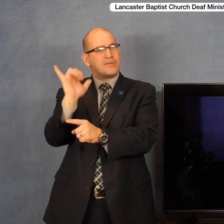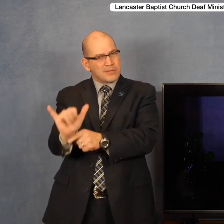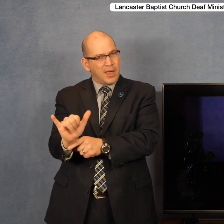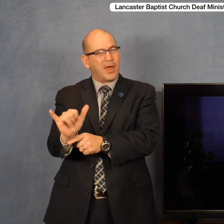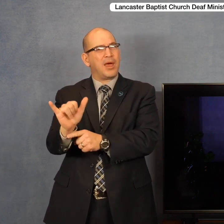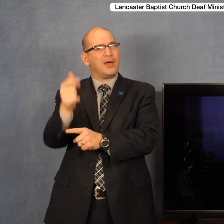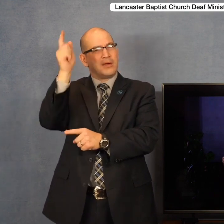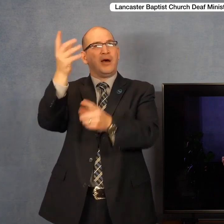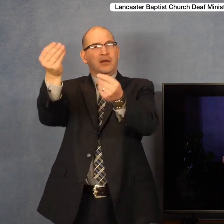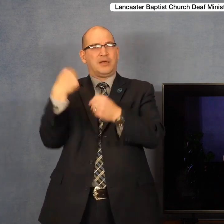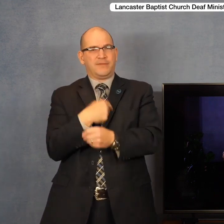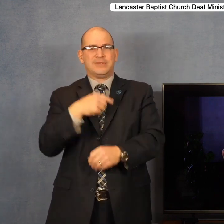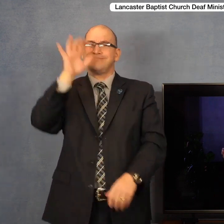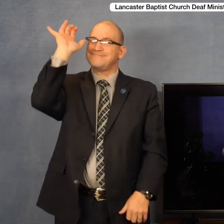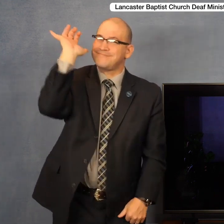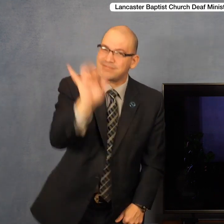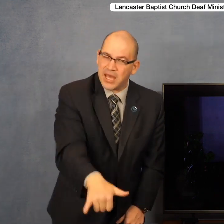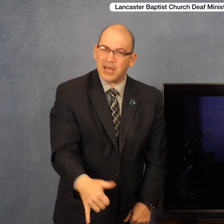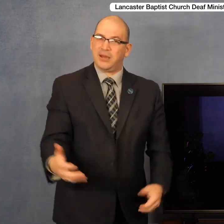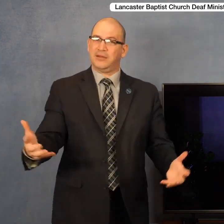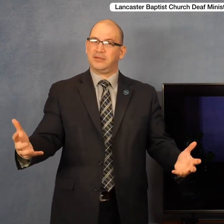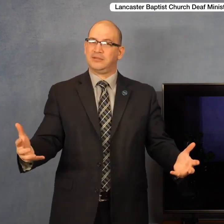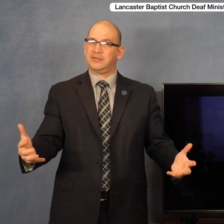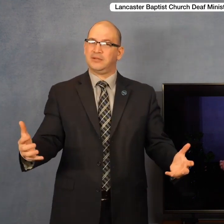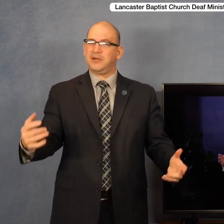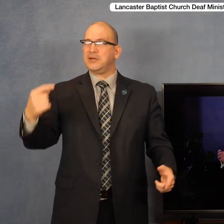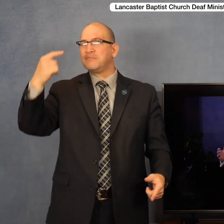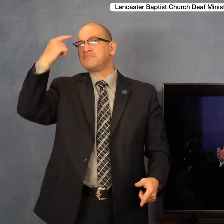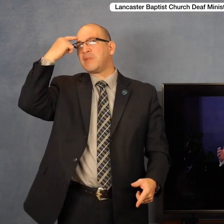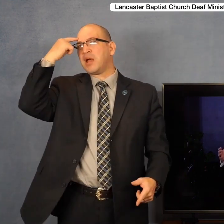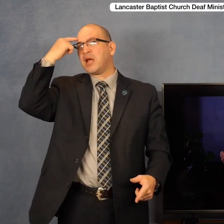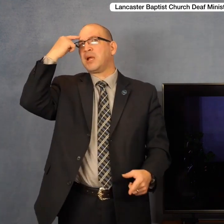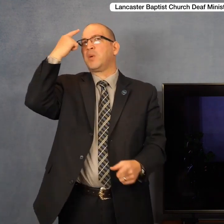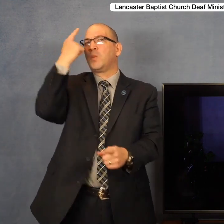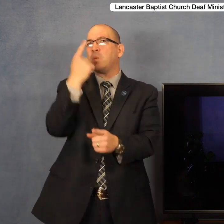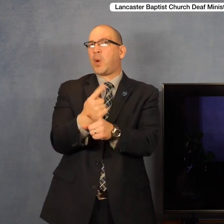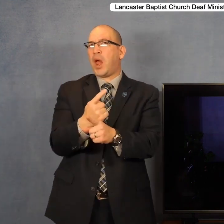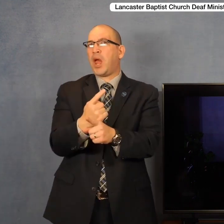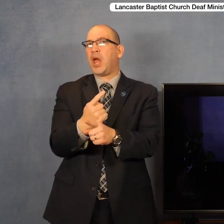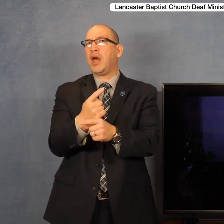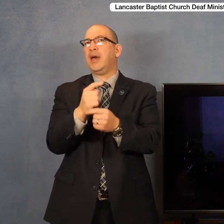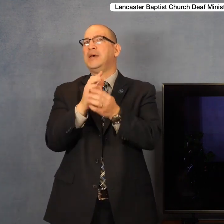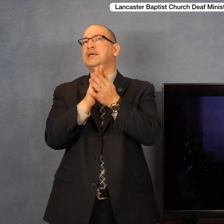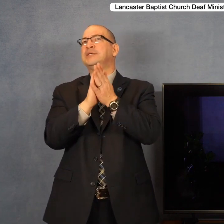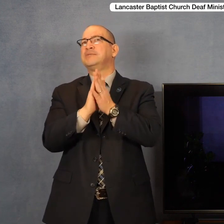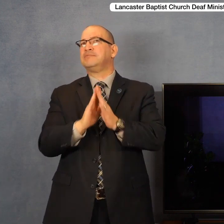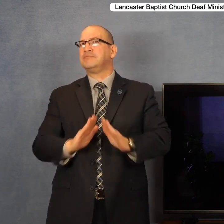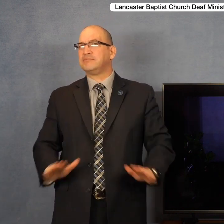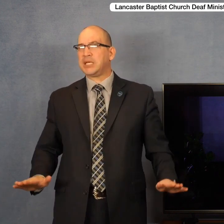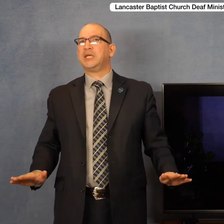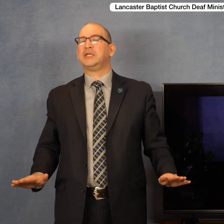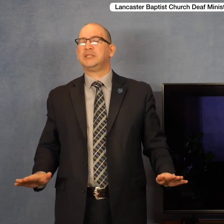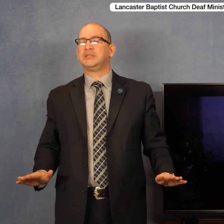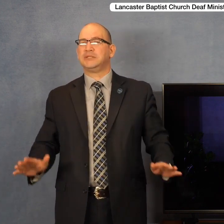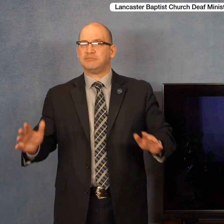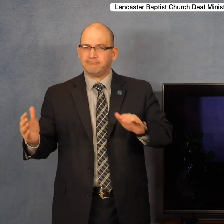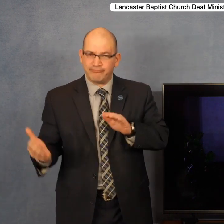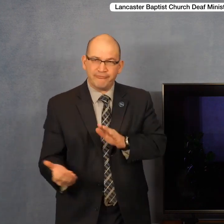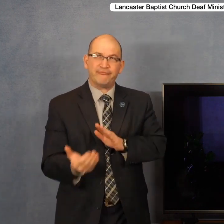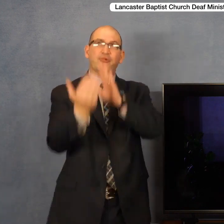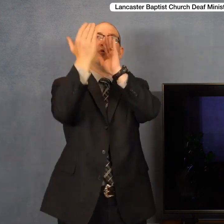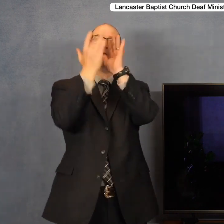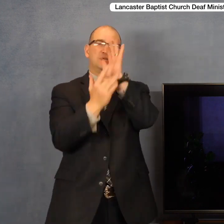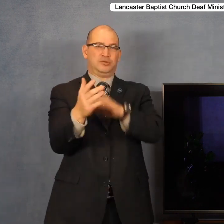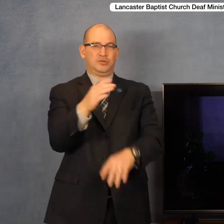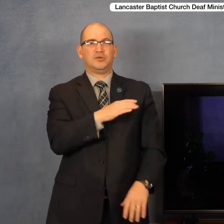does. He gives us this soundness of mind and this peace at the feet of the Lord Jesus Christ.